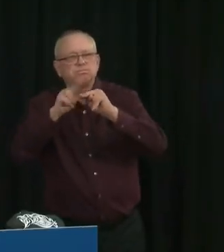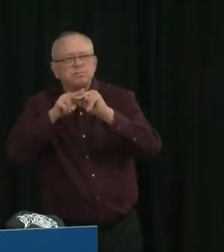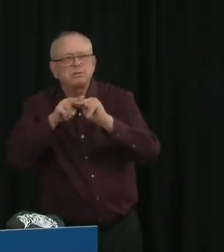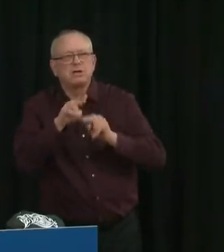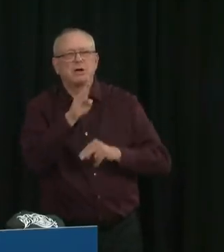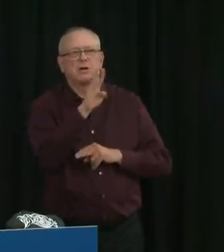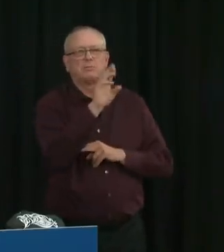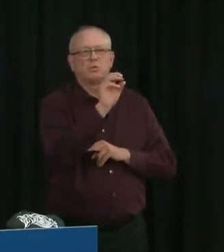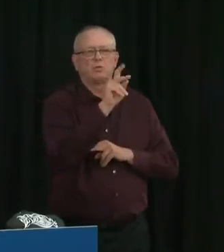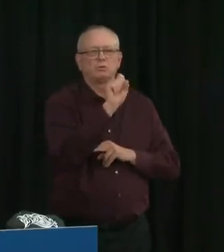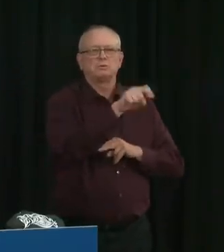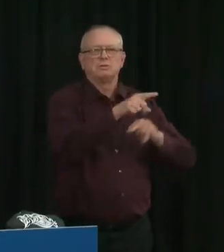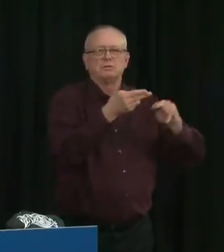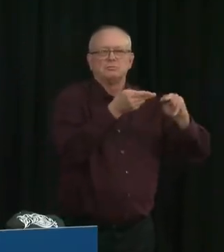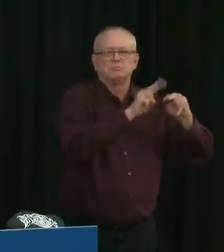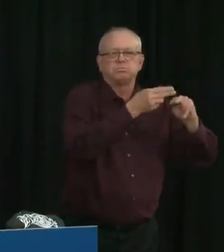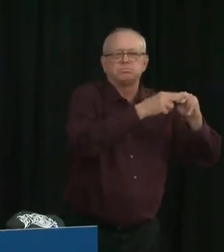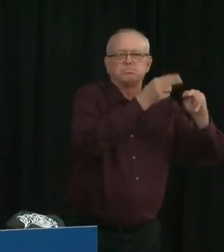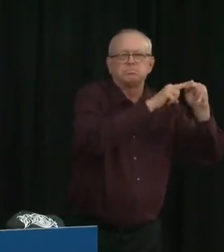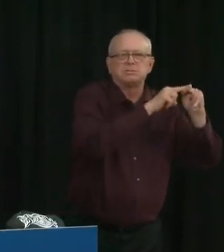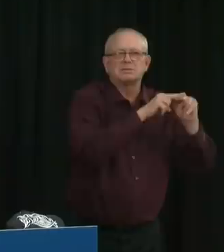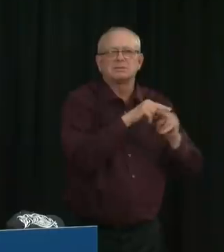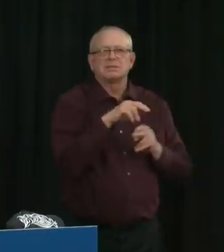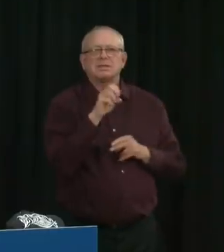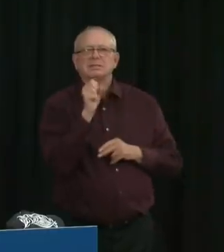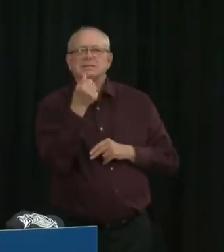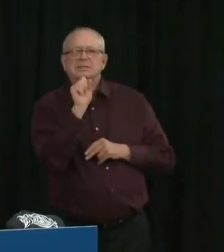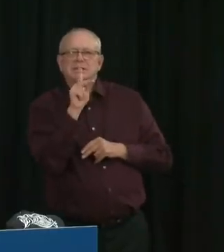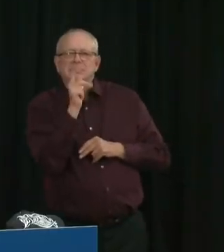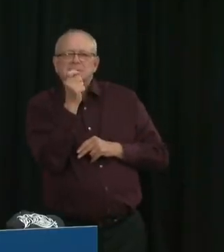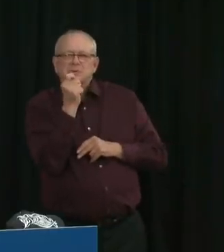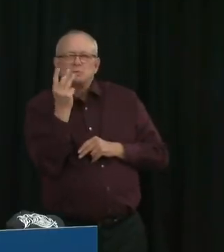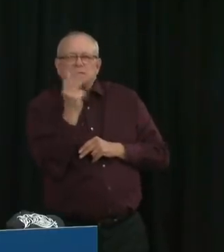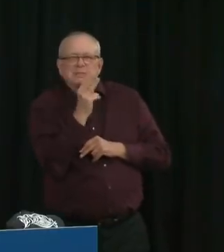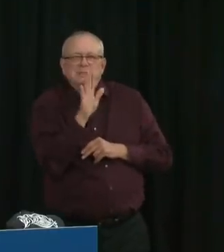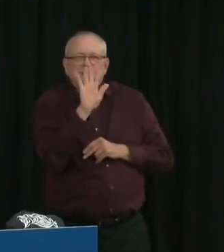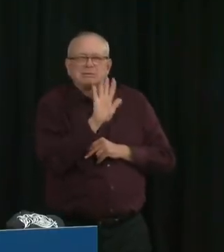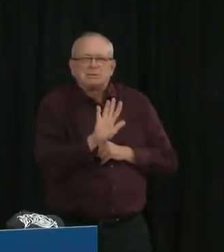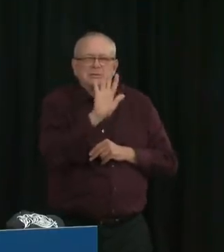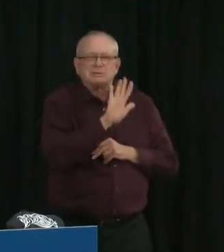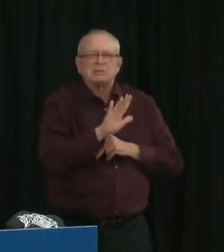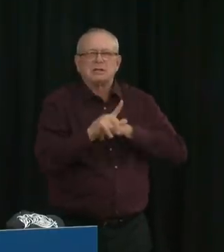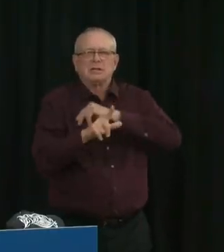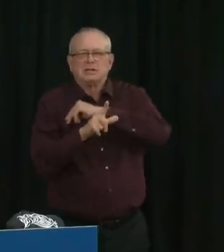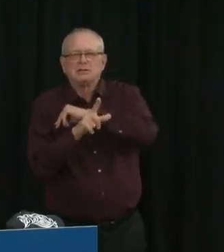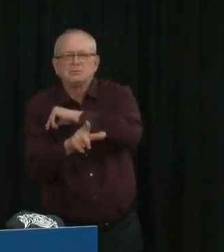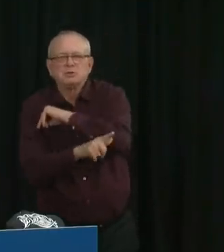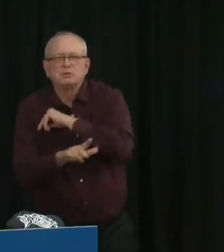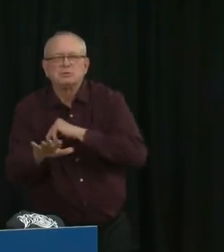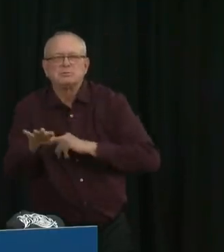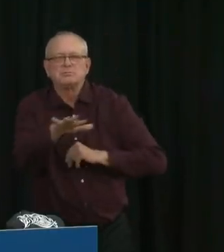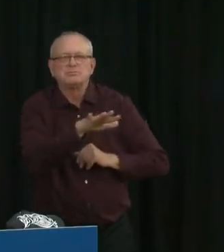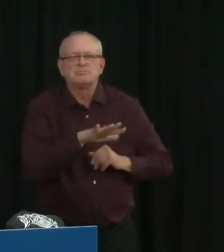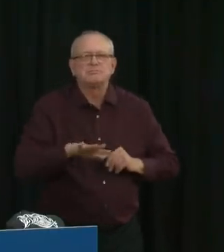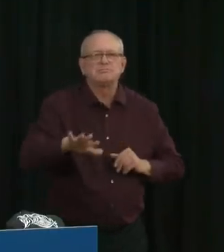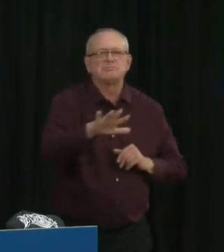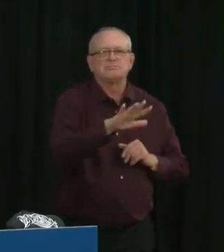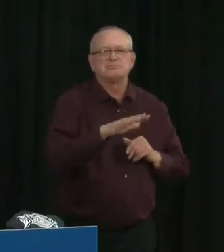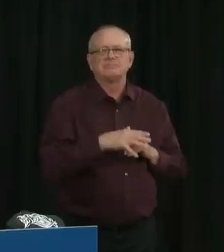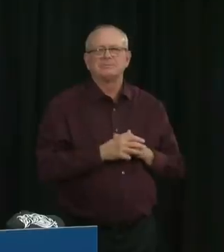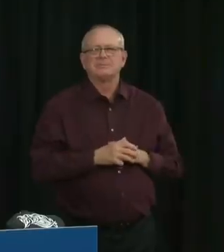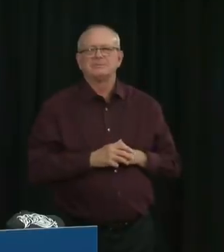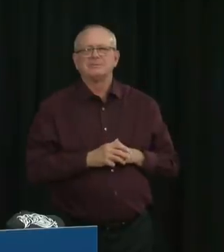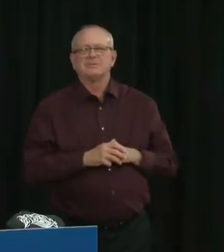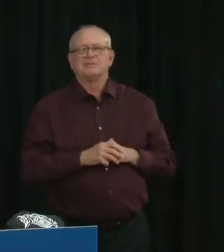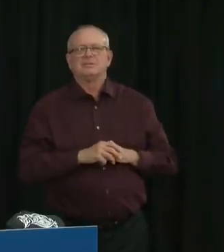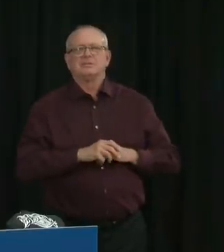Saskatchewan, to the east of us, Lethbridge, and we've seen a resumption of a number of activities, though not normal